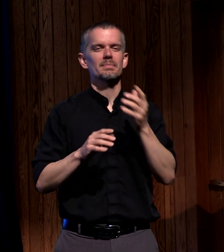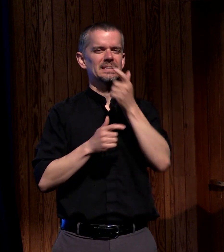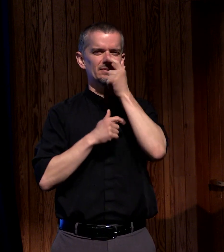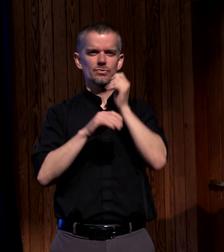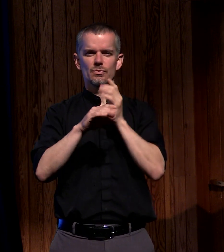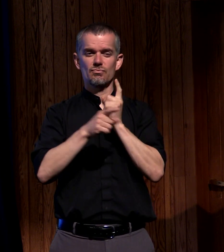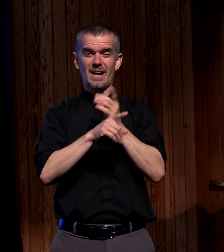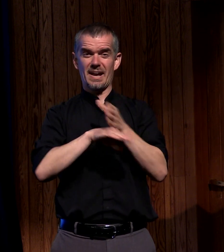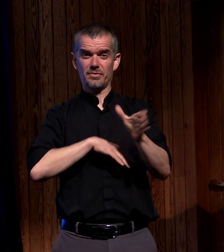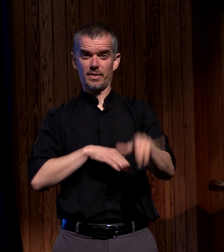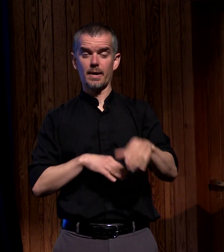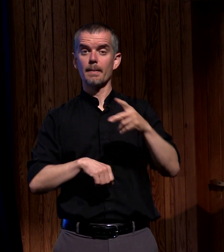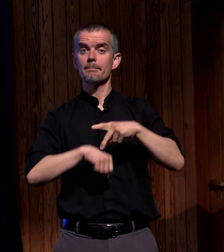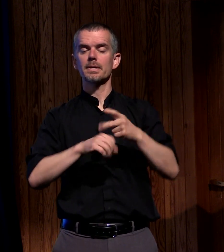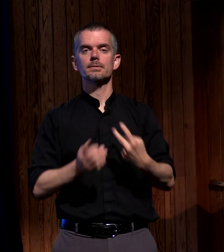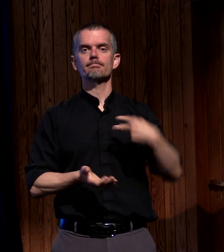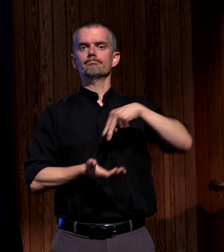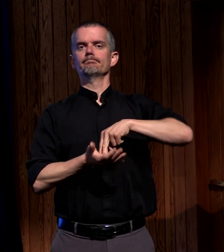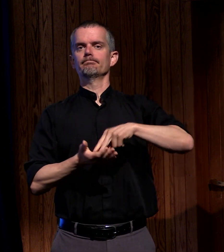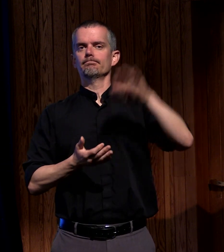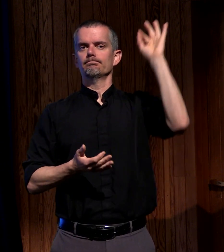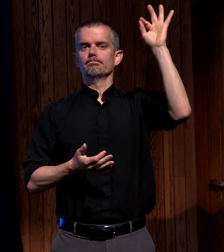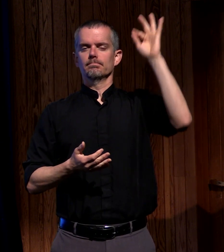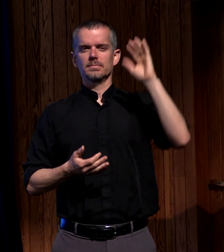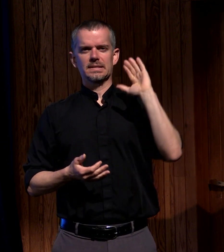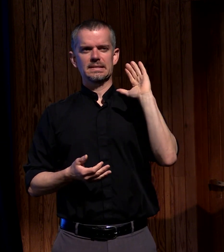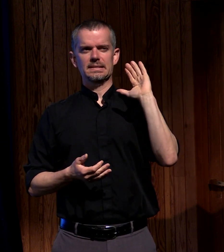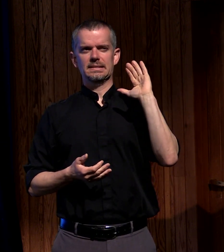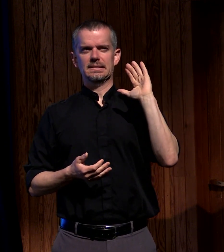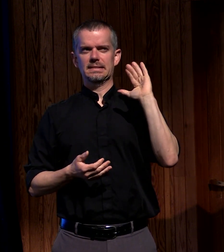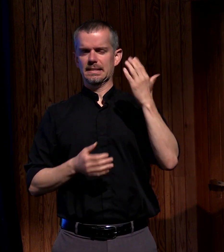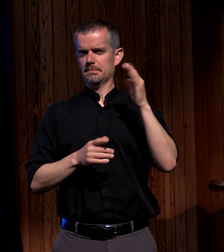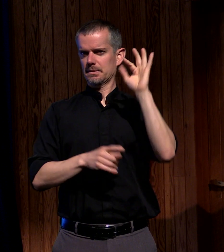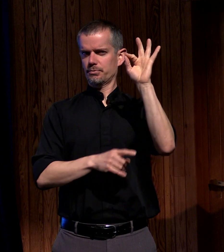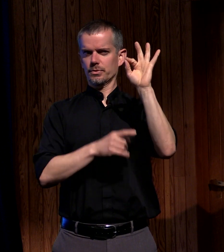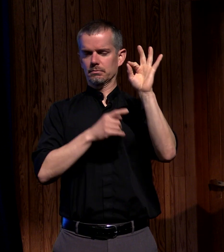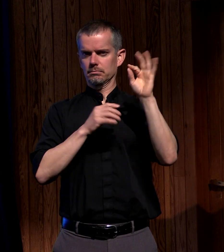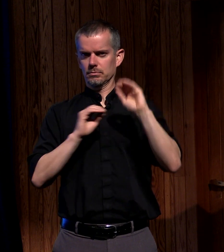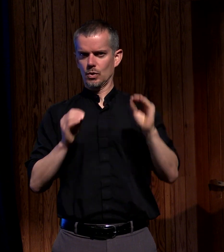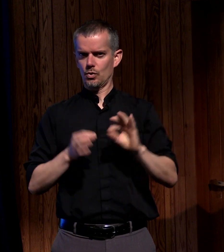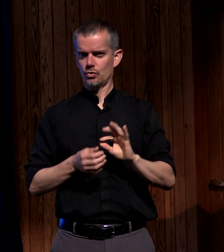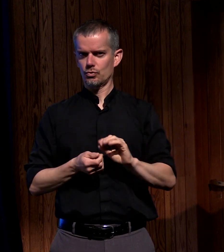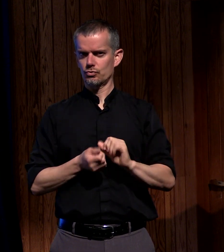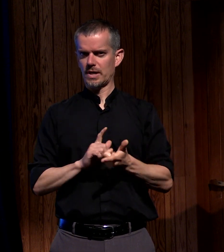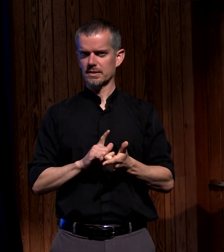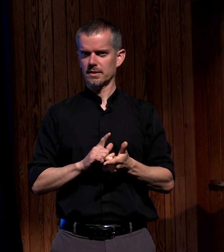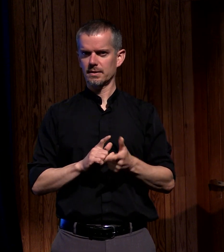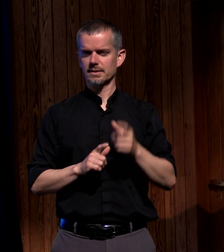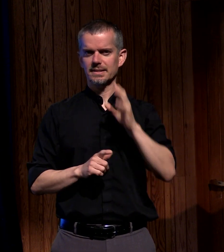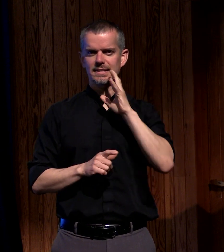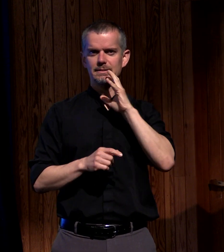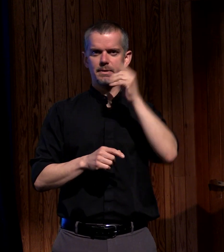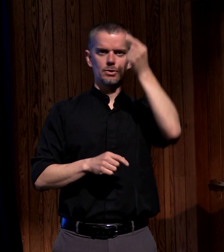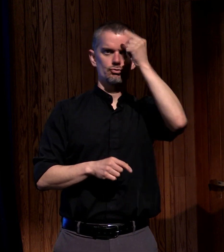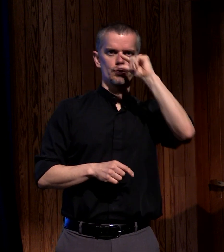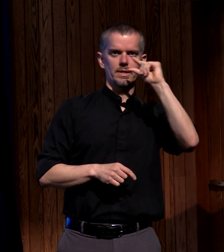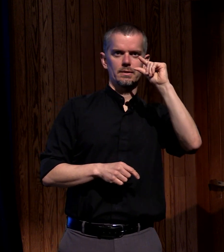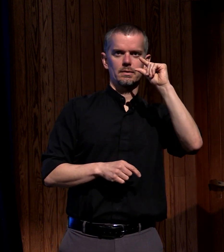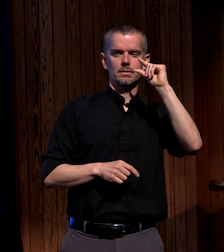stands up and gives what seems to be a non-translated message speaking Greek to thousands